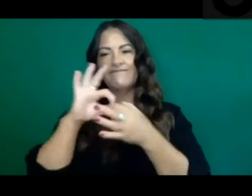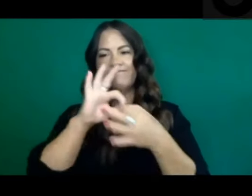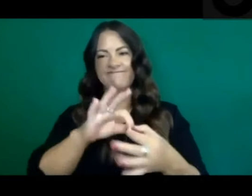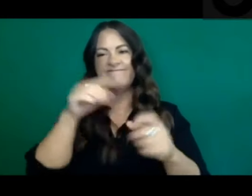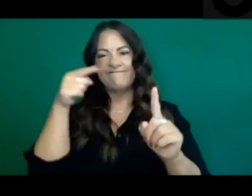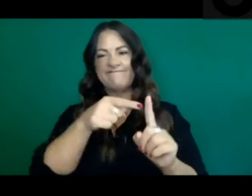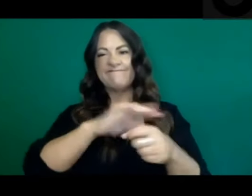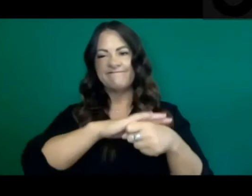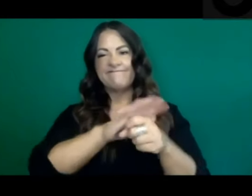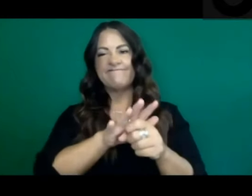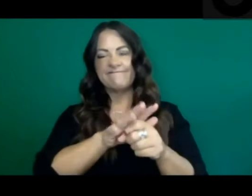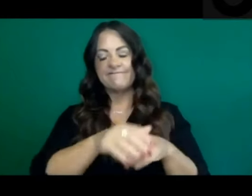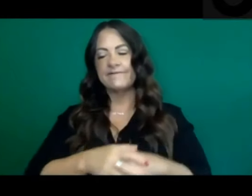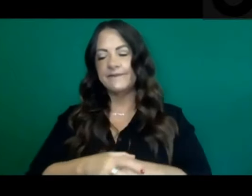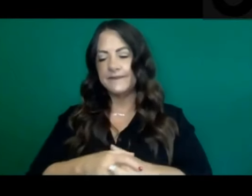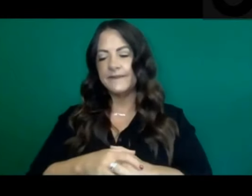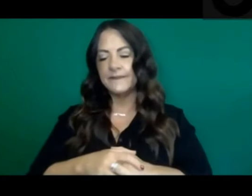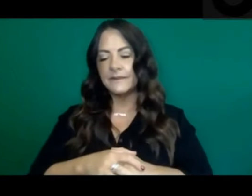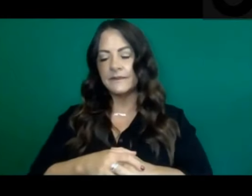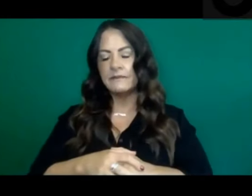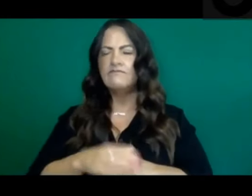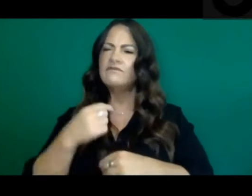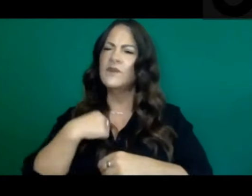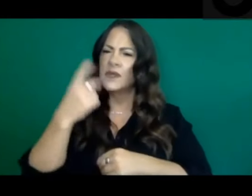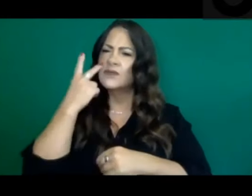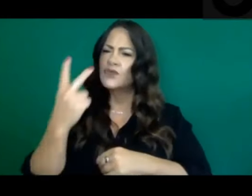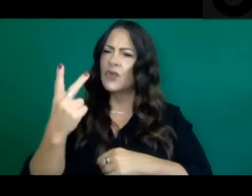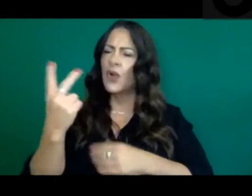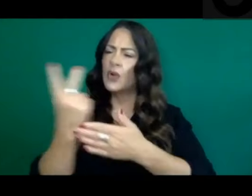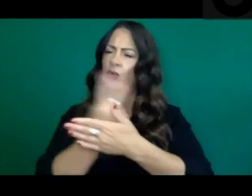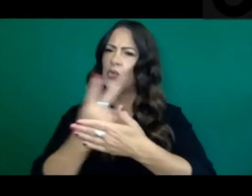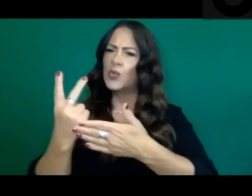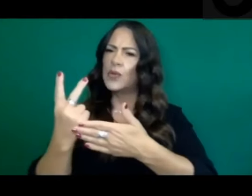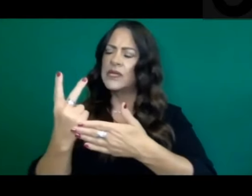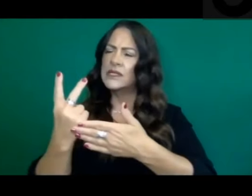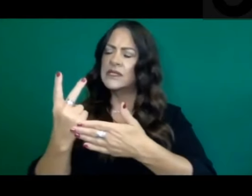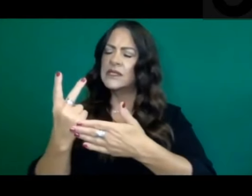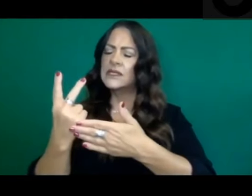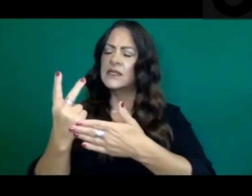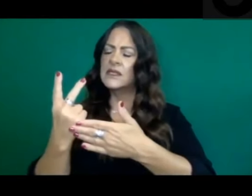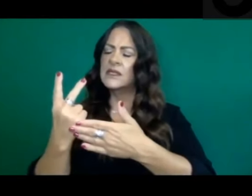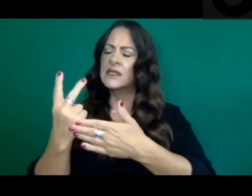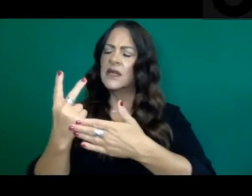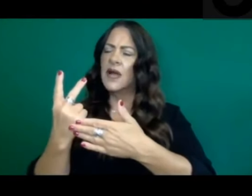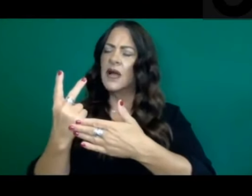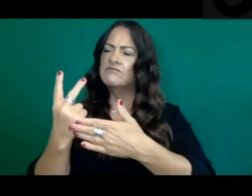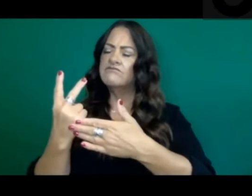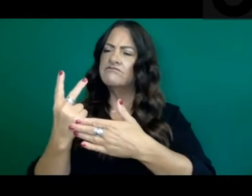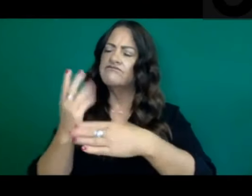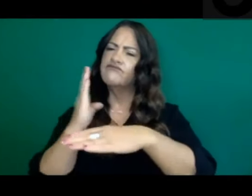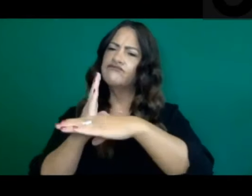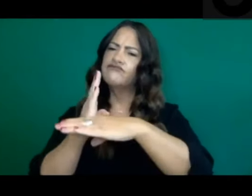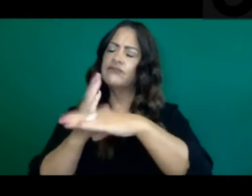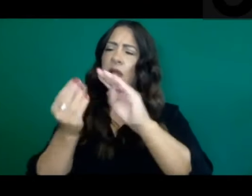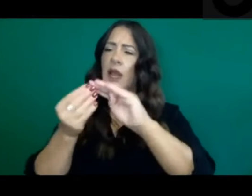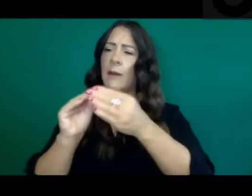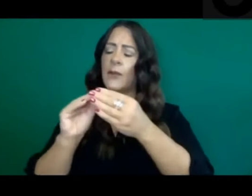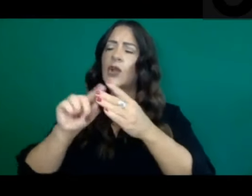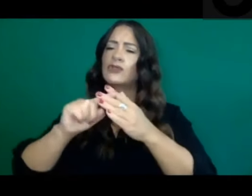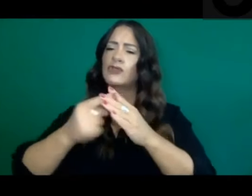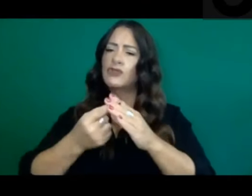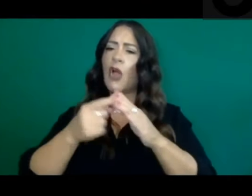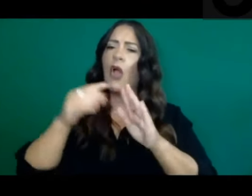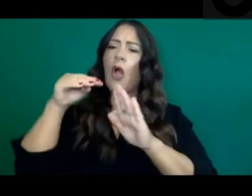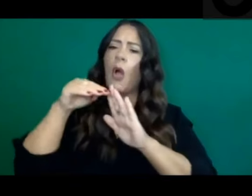seeing two weeks, roughly two weeks of day over day decreases in our hospital numbers, we saw